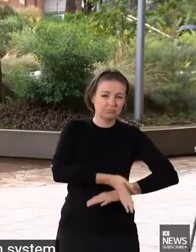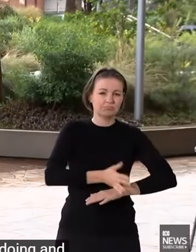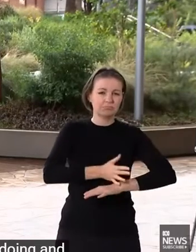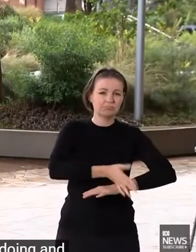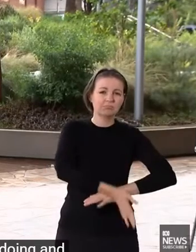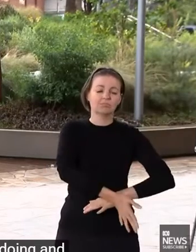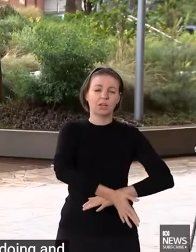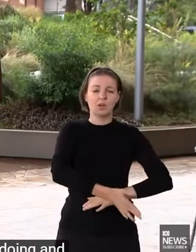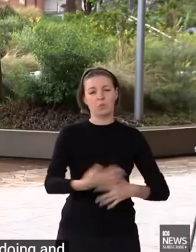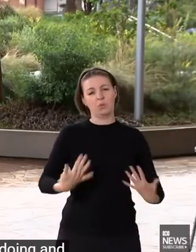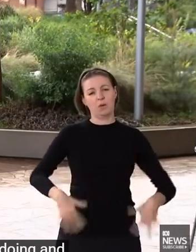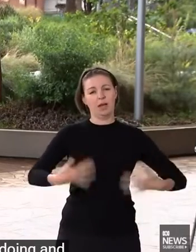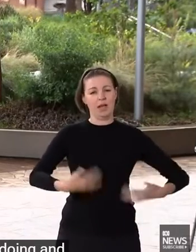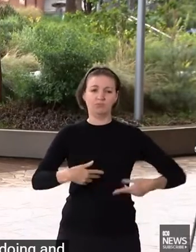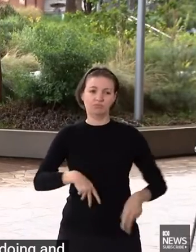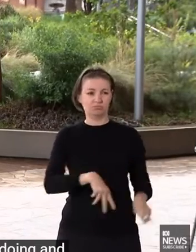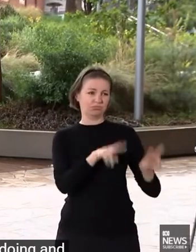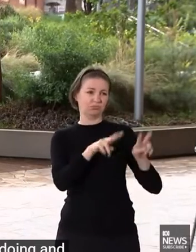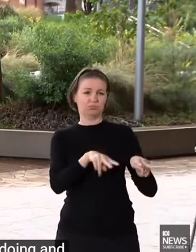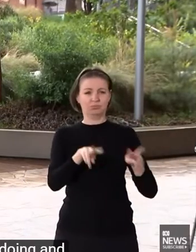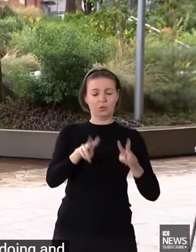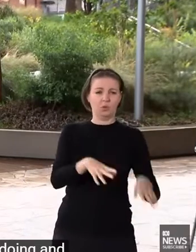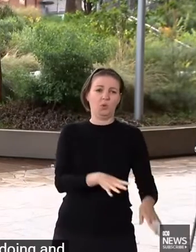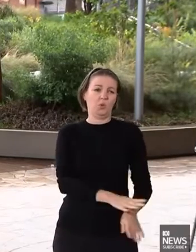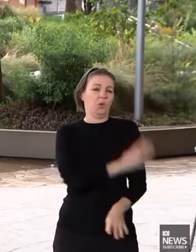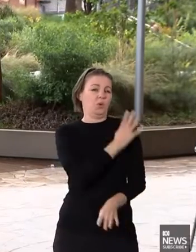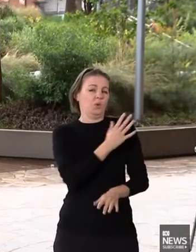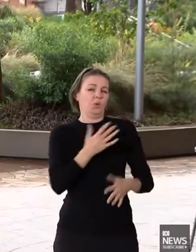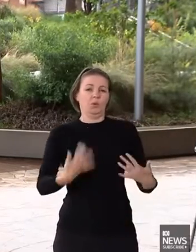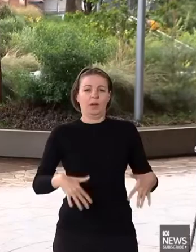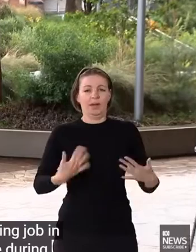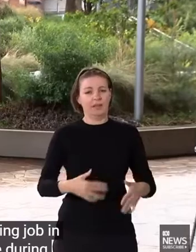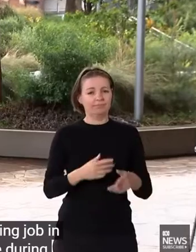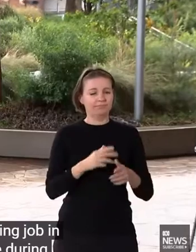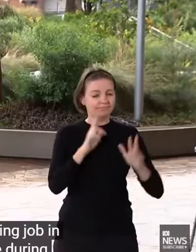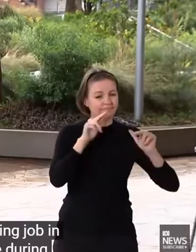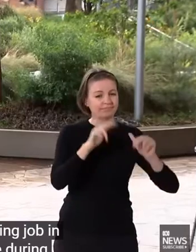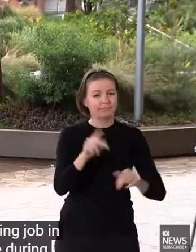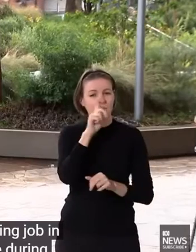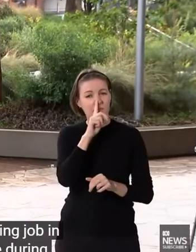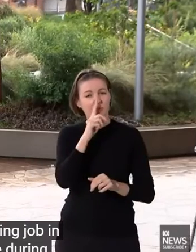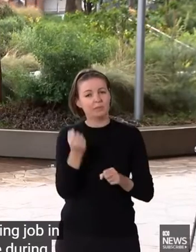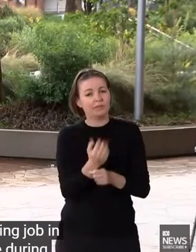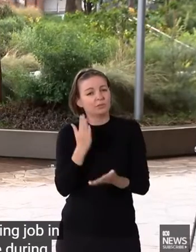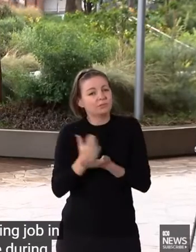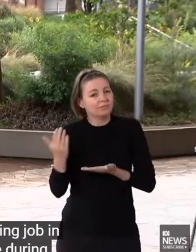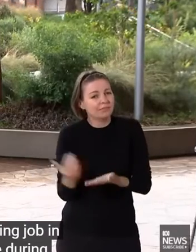doing an inspirational and amazing job in keeping people safe during this pandemic.